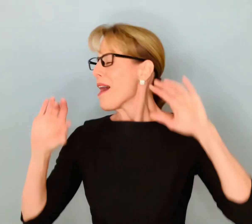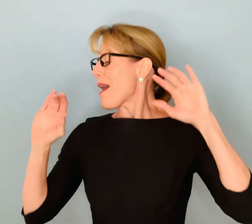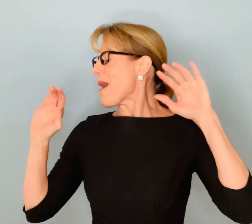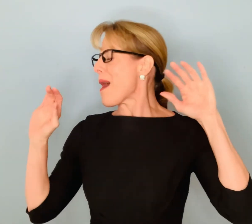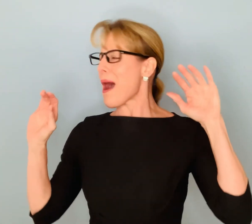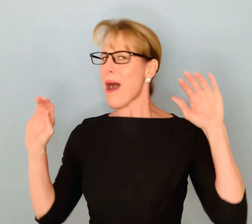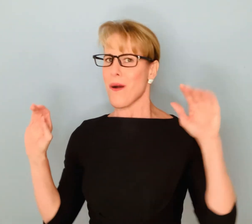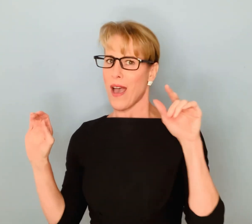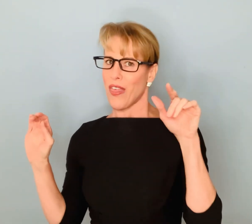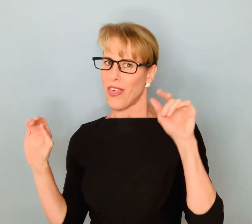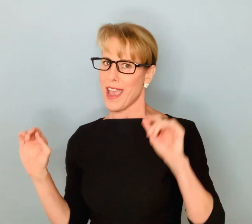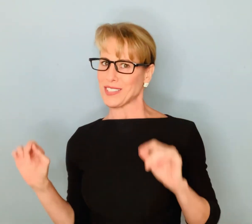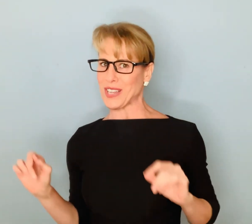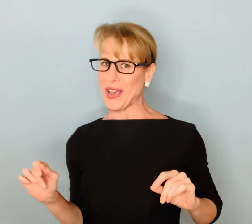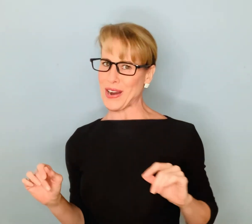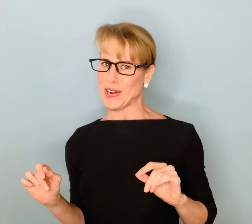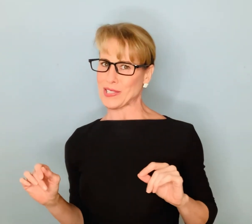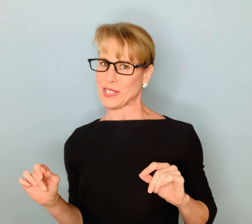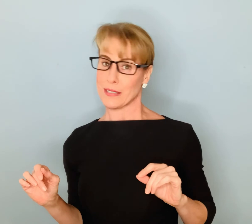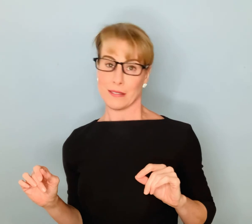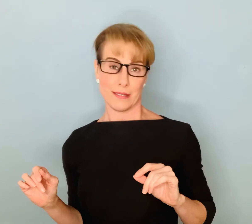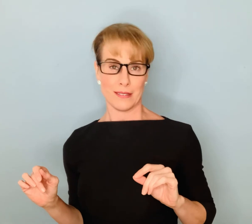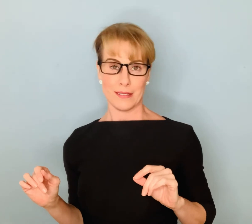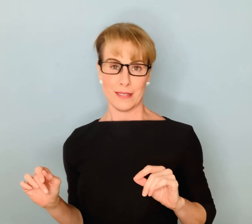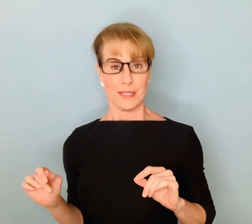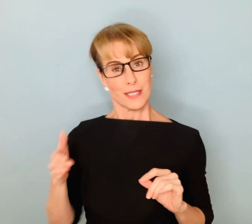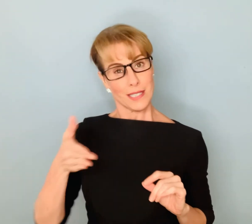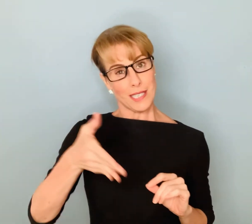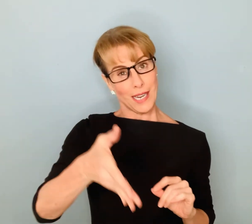Oh, that's art. Deal.